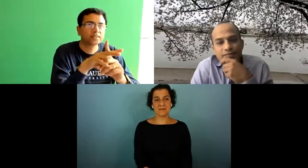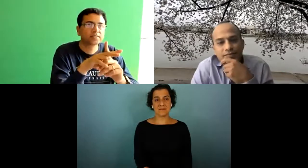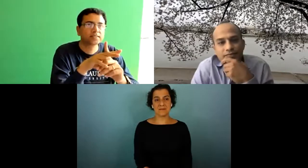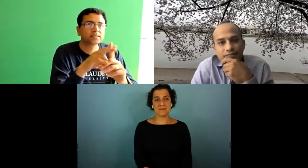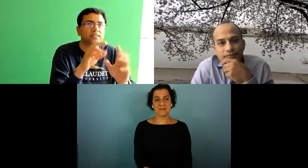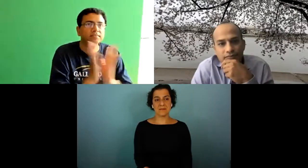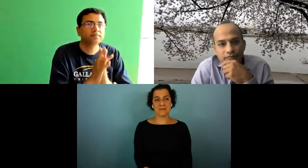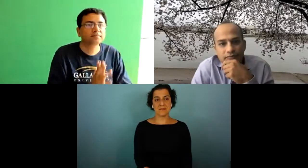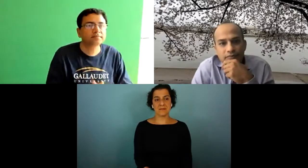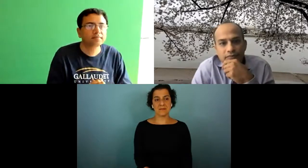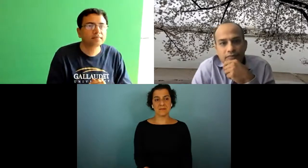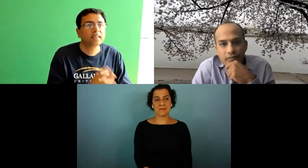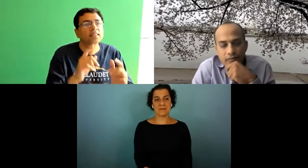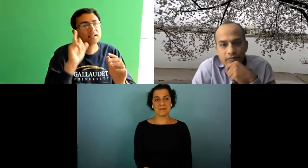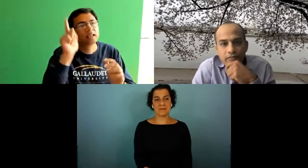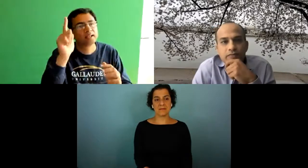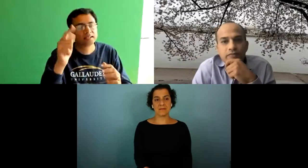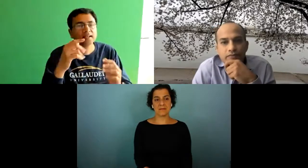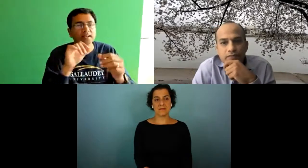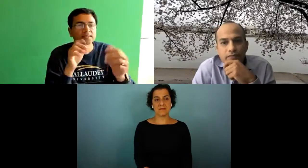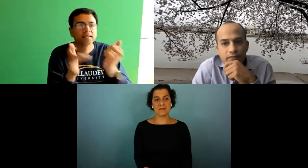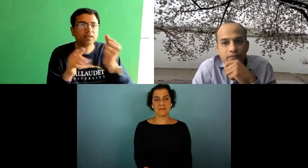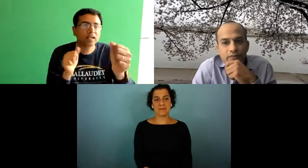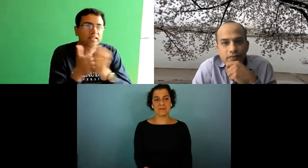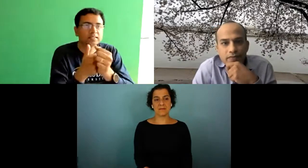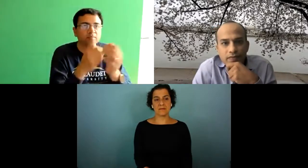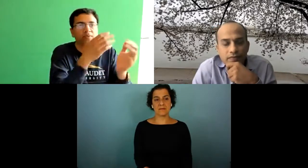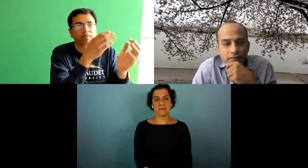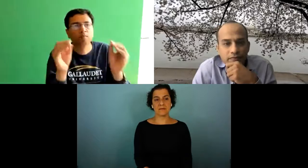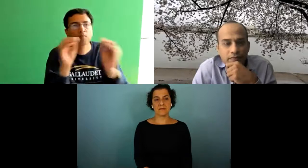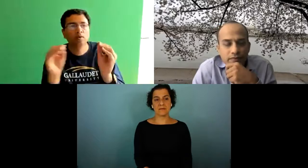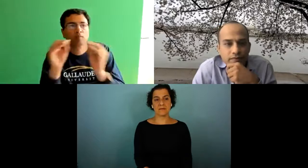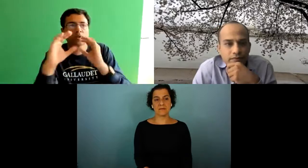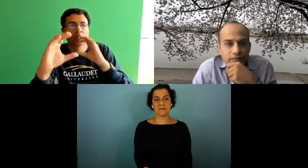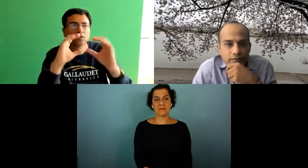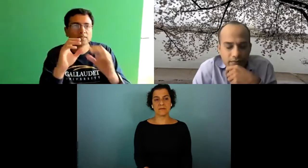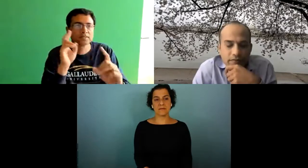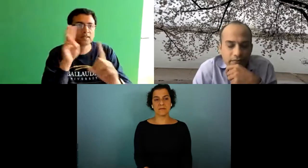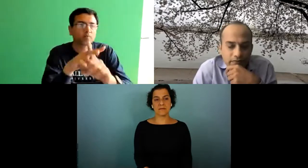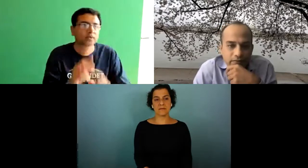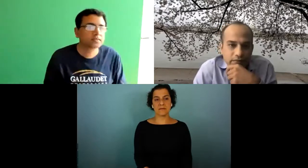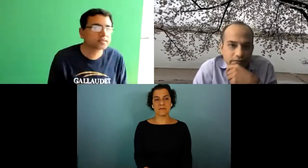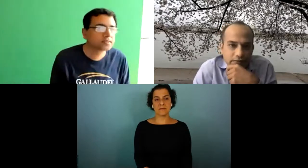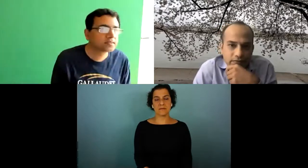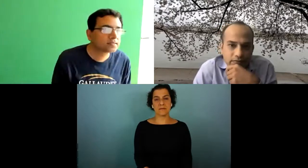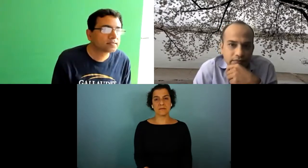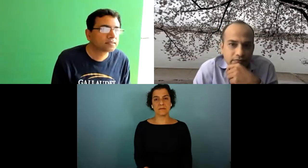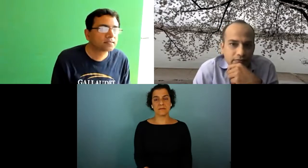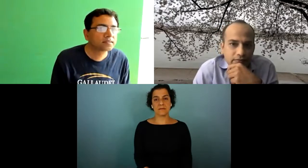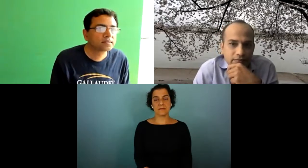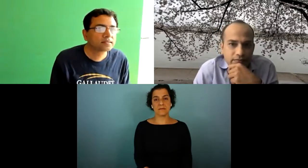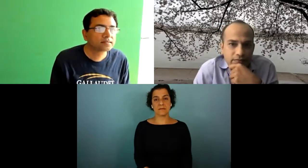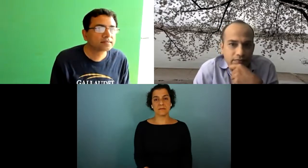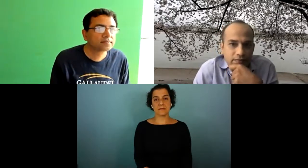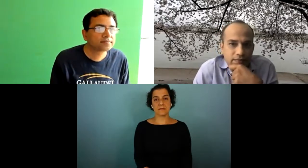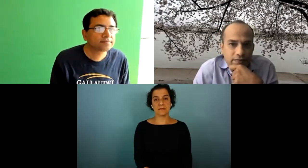information end of the spectrum for whatever application you're looking for and then later as the technology catches up then you can have